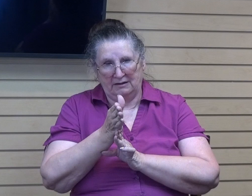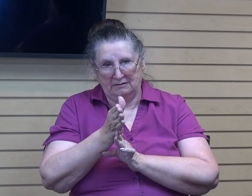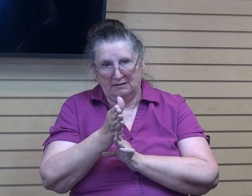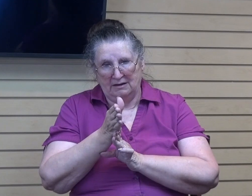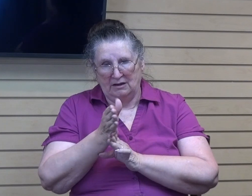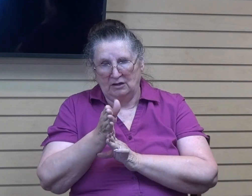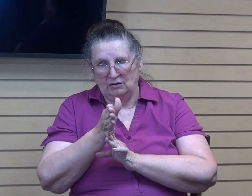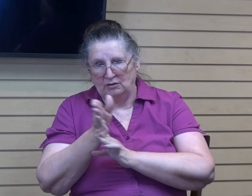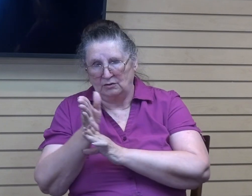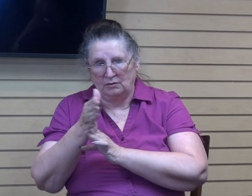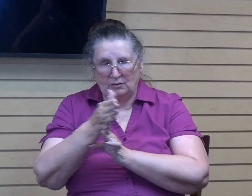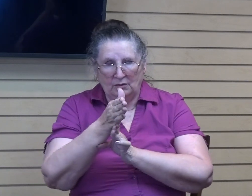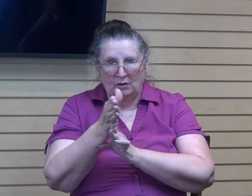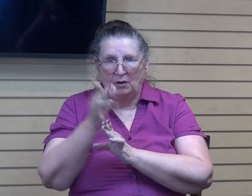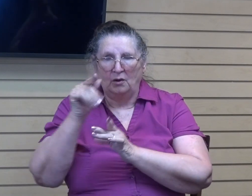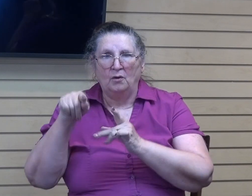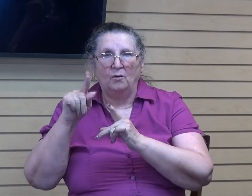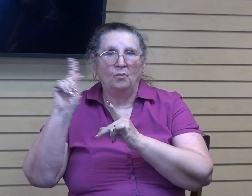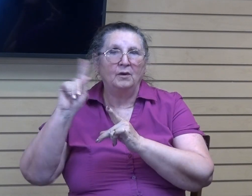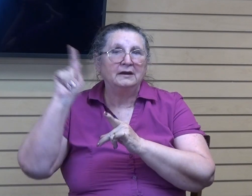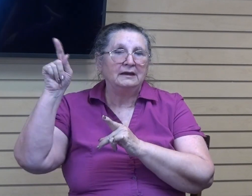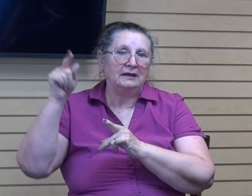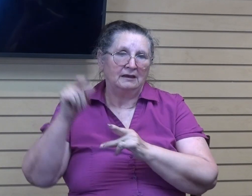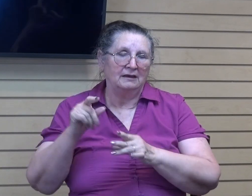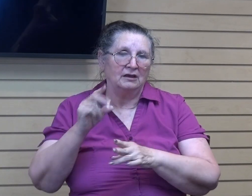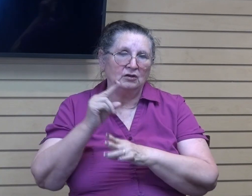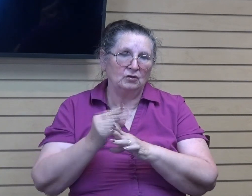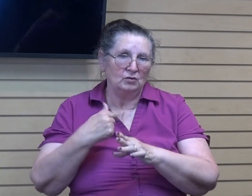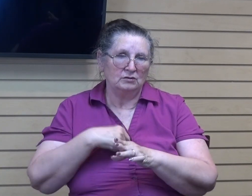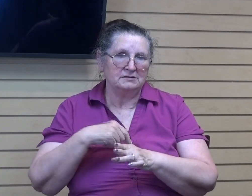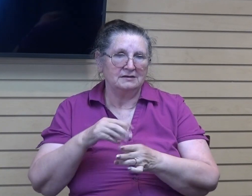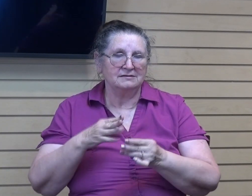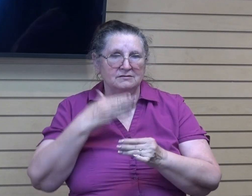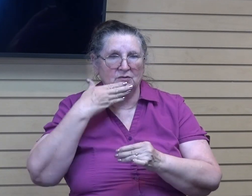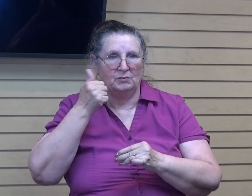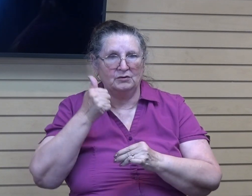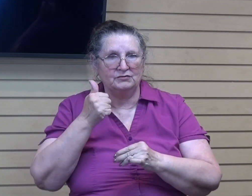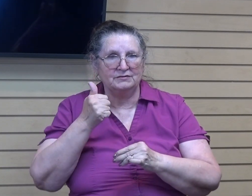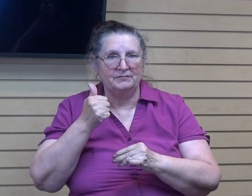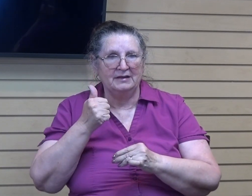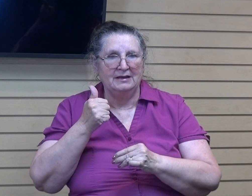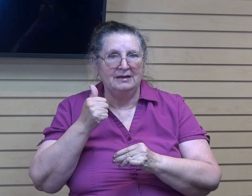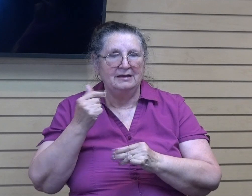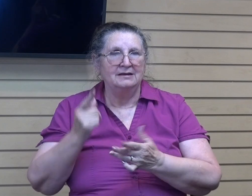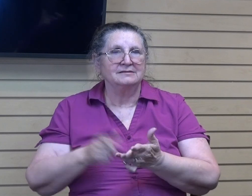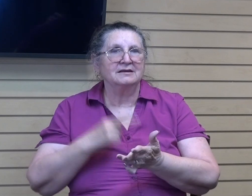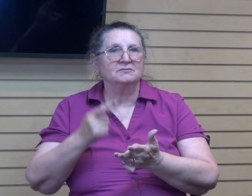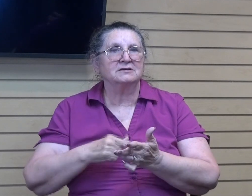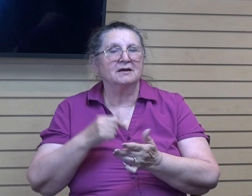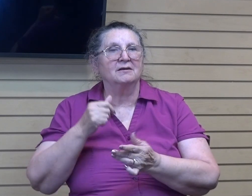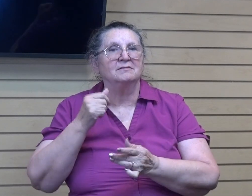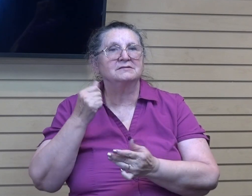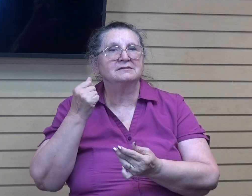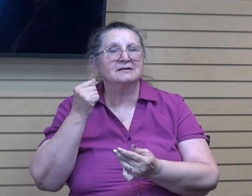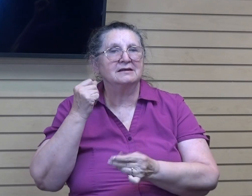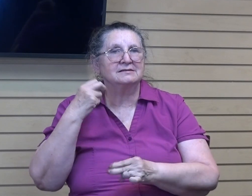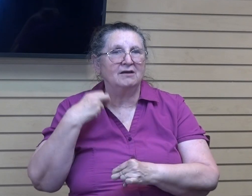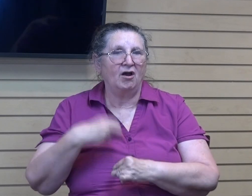where he can use us the most. Sometimes it's hard to open our hands and allow the Lord to take away